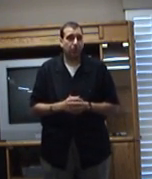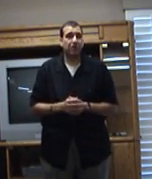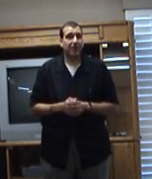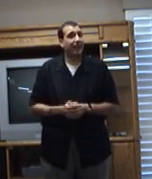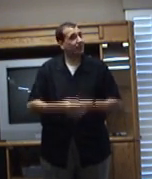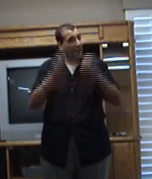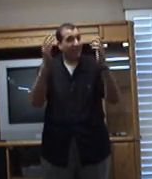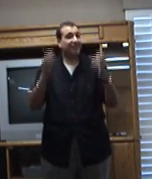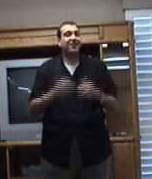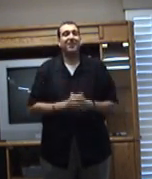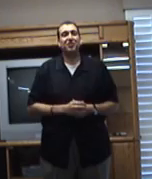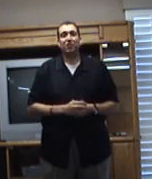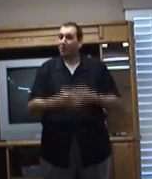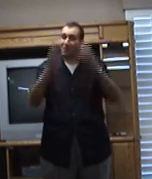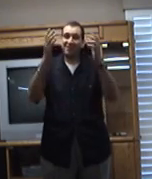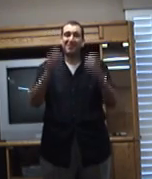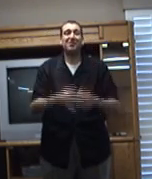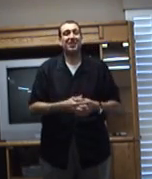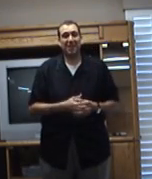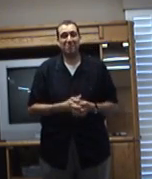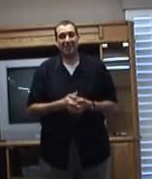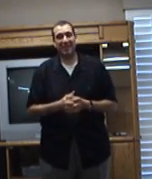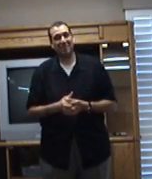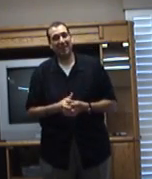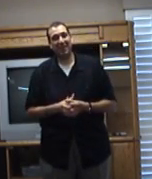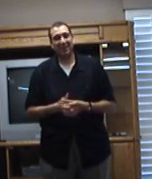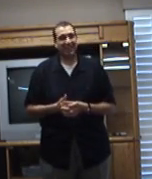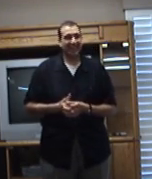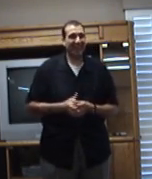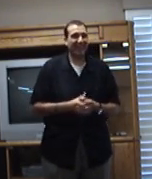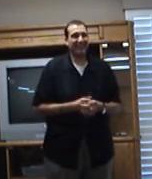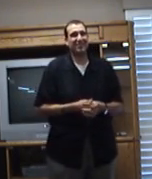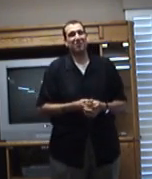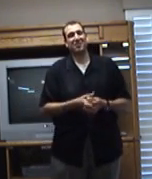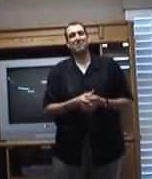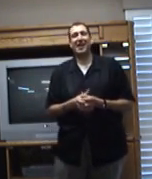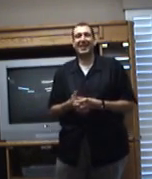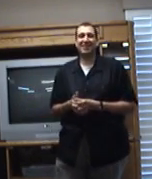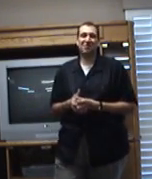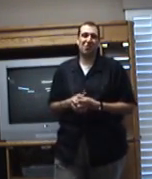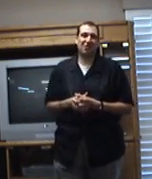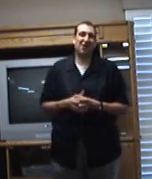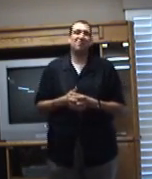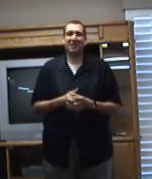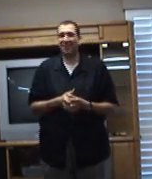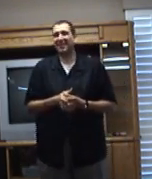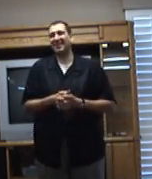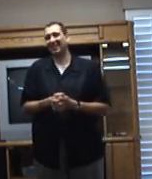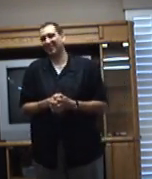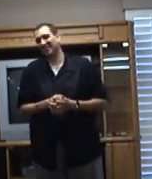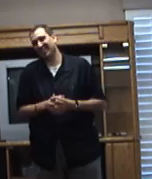So, excited. Sorry about the 7 a.m. No, no, no. At least I was panicky phone call, but I think it was.